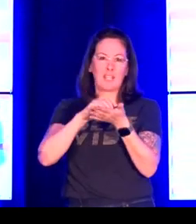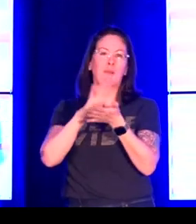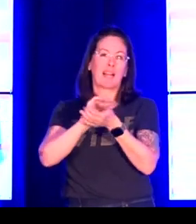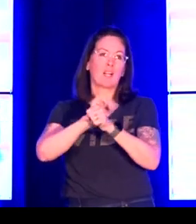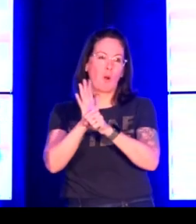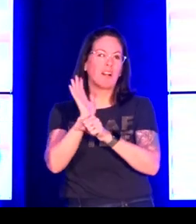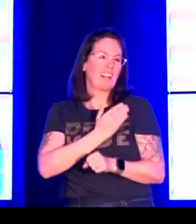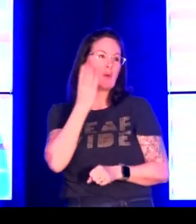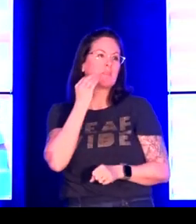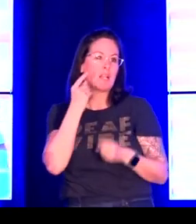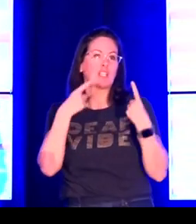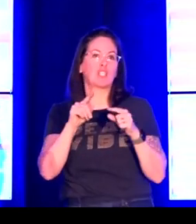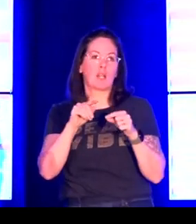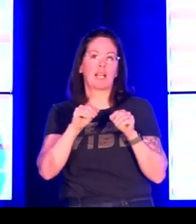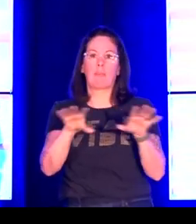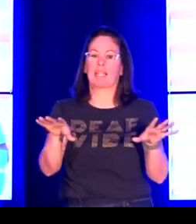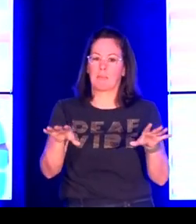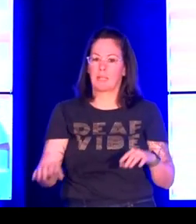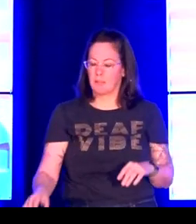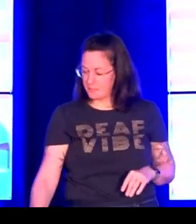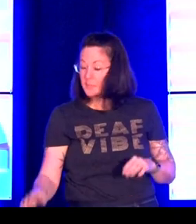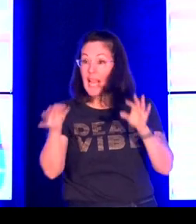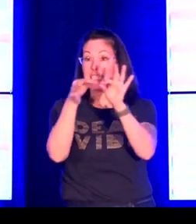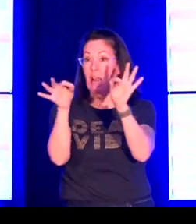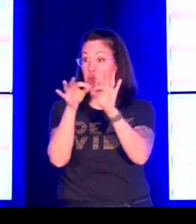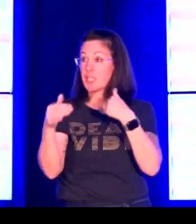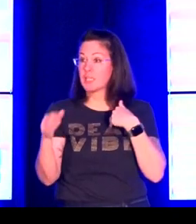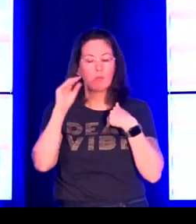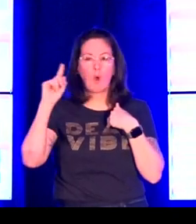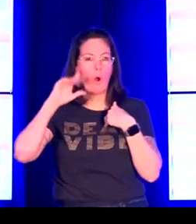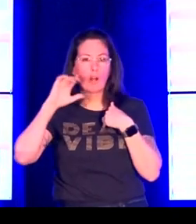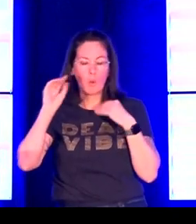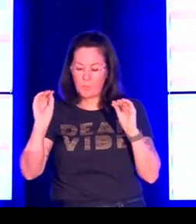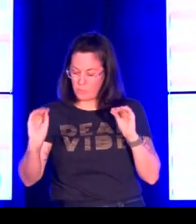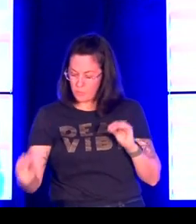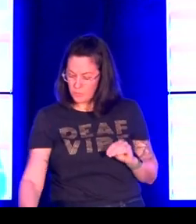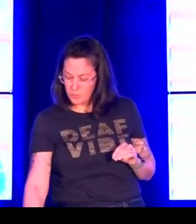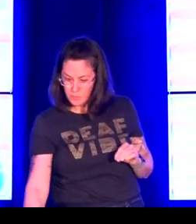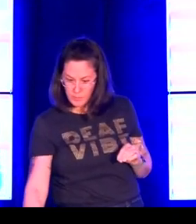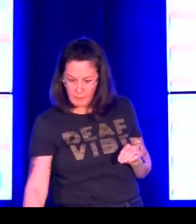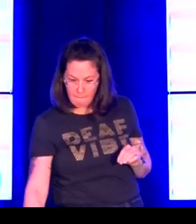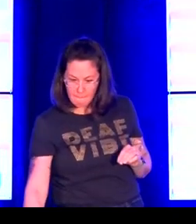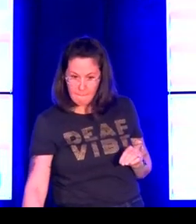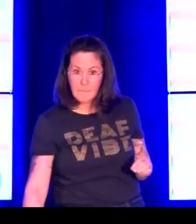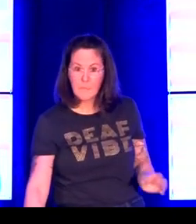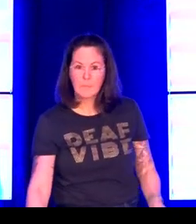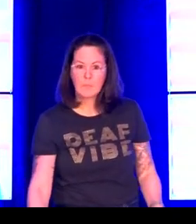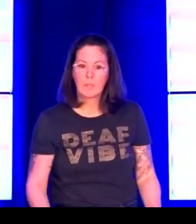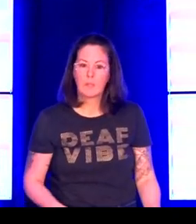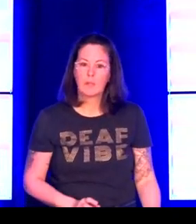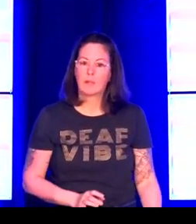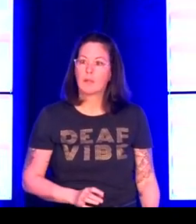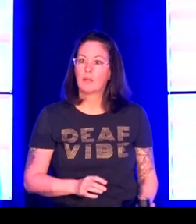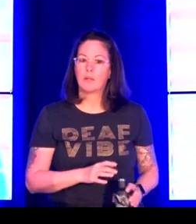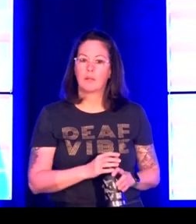Now, have a three-minute video documenting, or excuse me, to show you what this documentation project